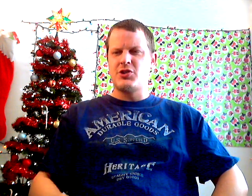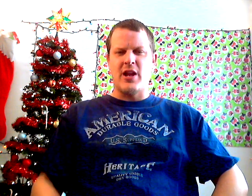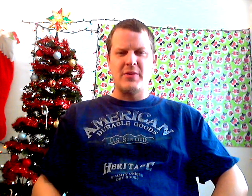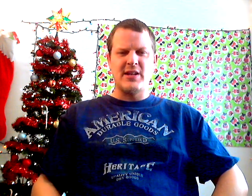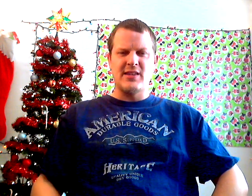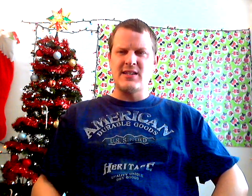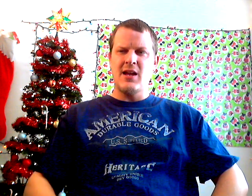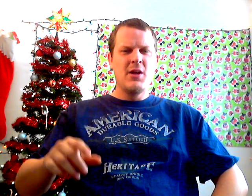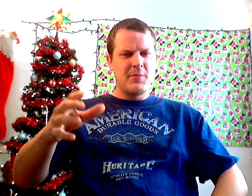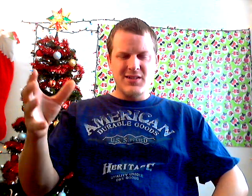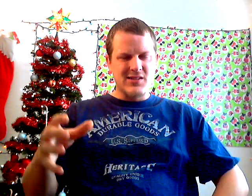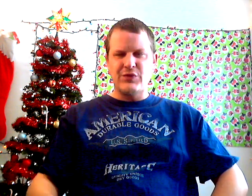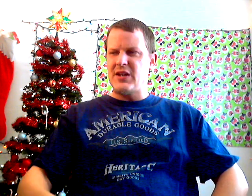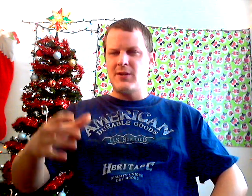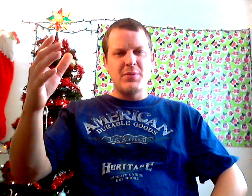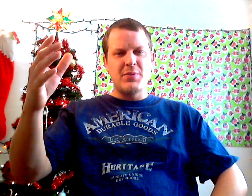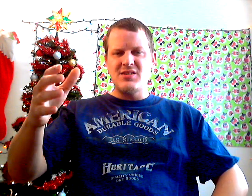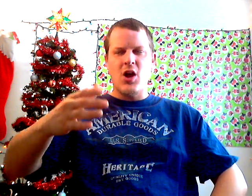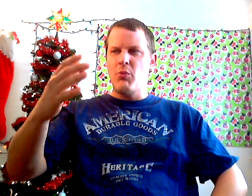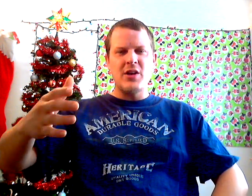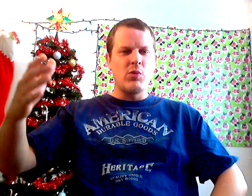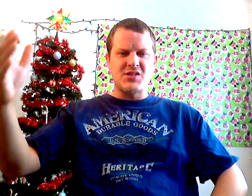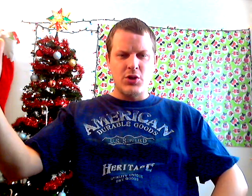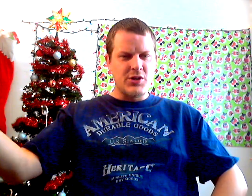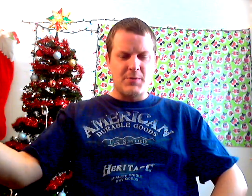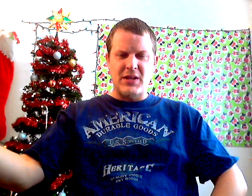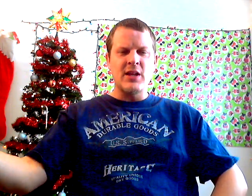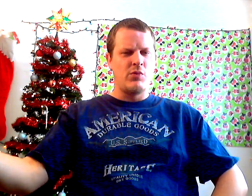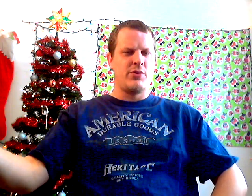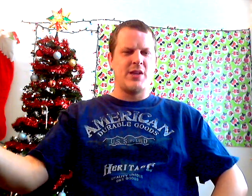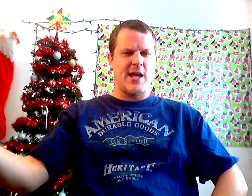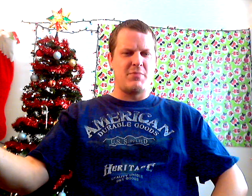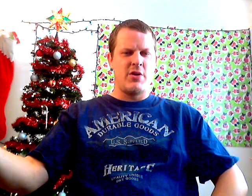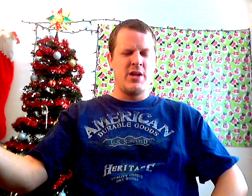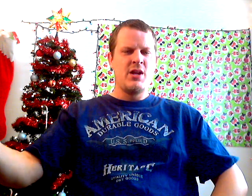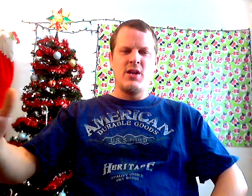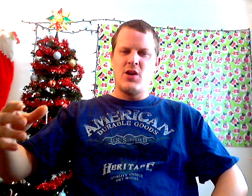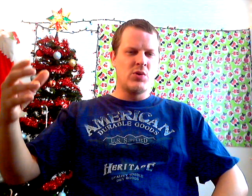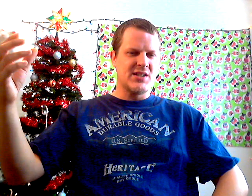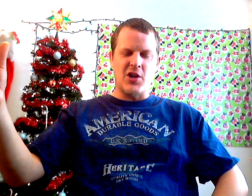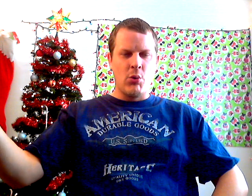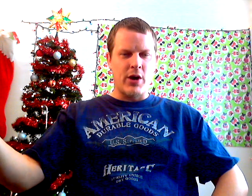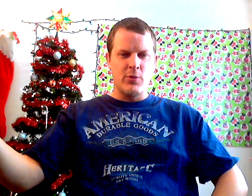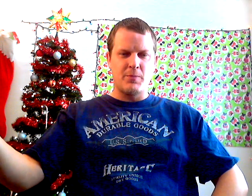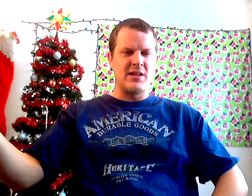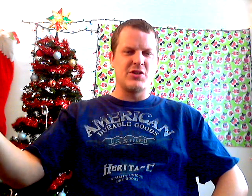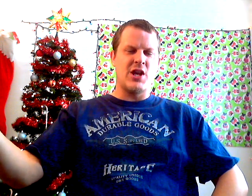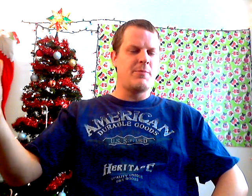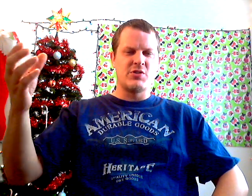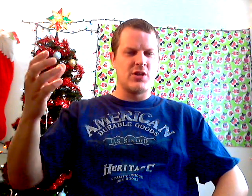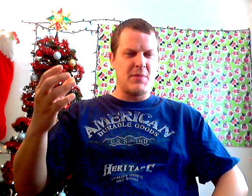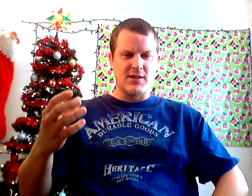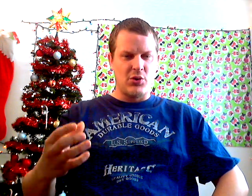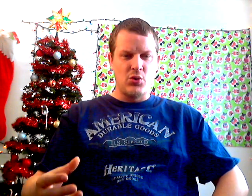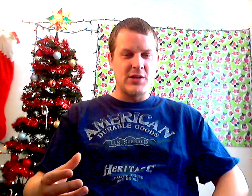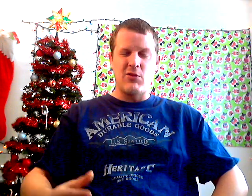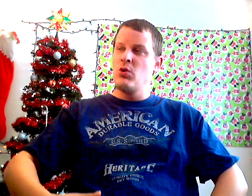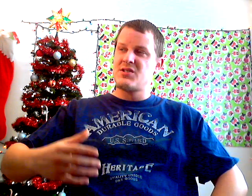good champion at that time. Because let's face it, business already wasn't good to begin with during that period. It wasn't like Owen Hart being the champion was going to make it a whole lot worse.